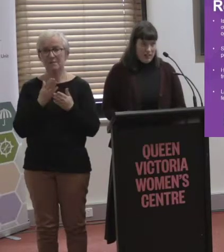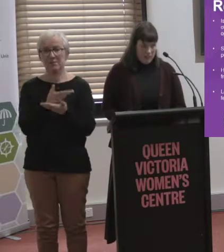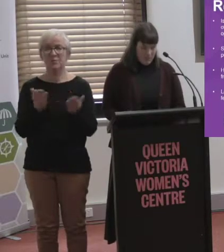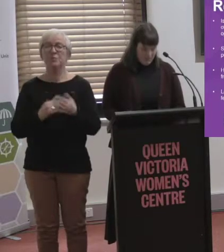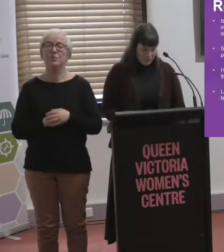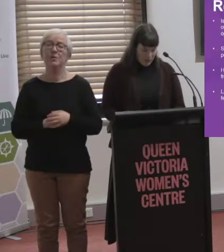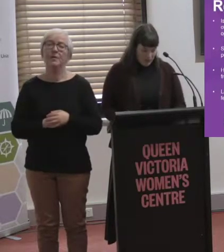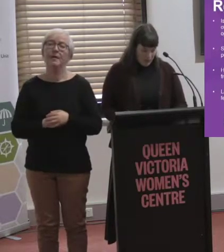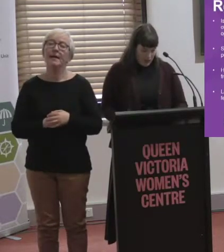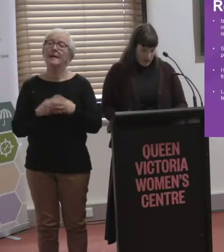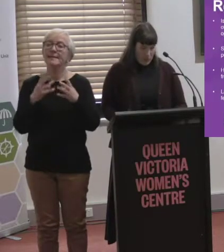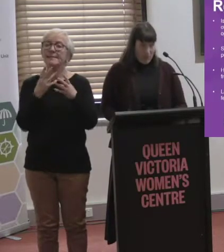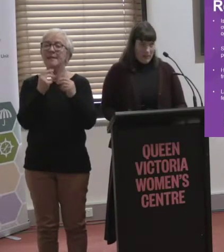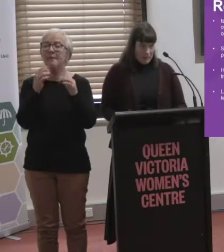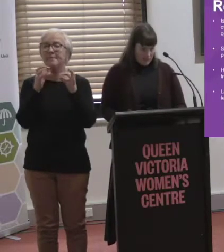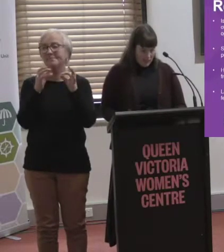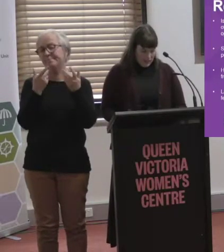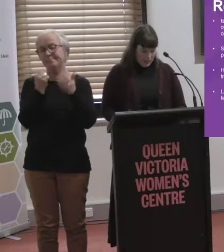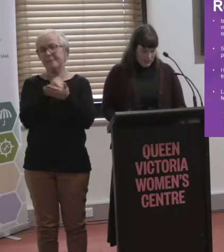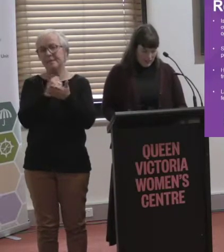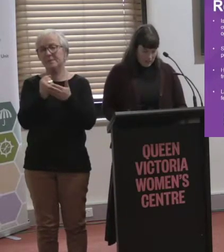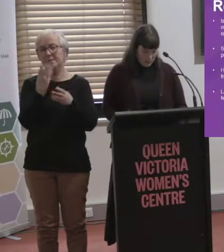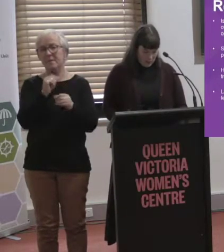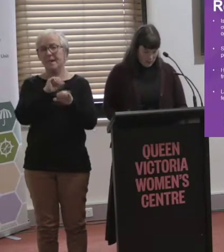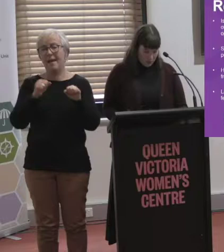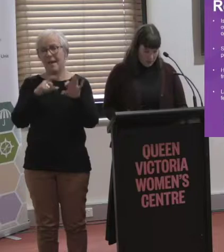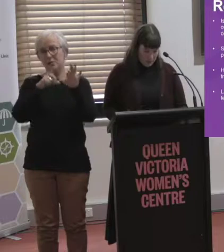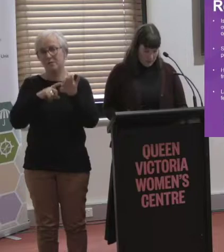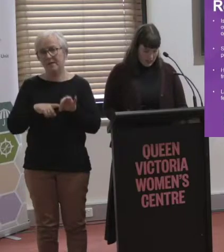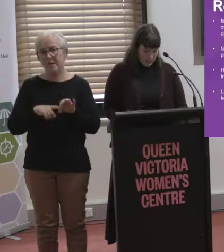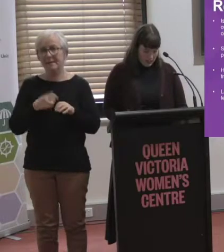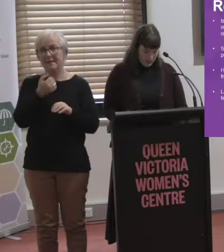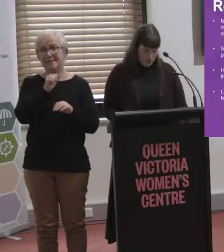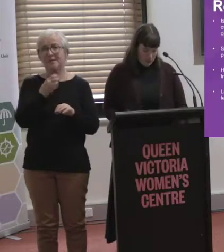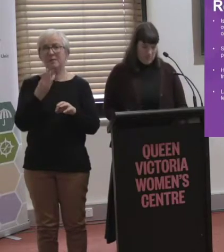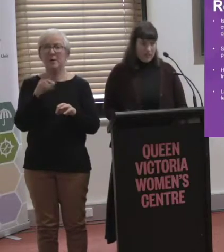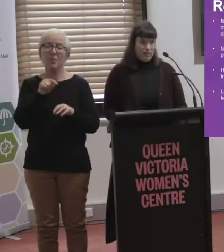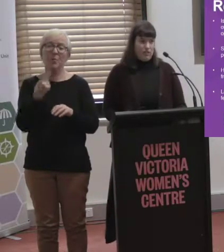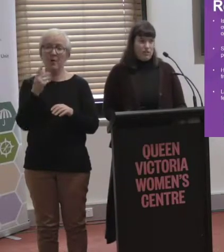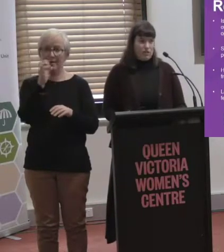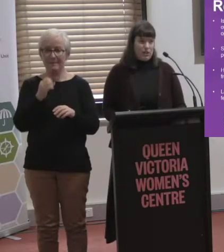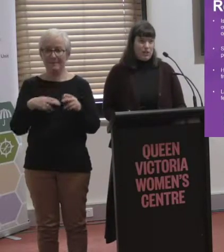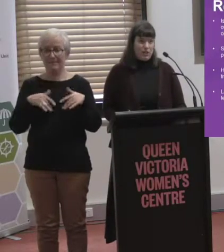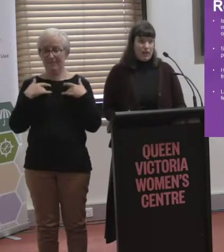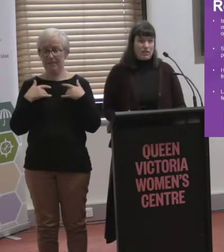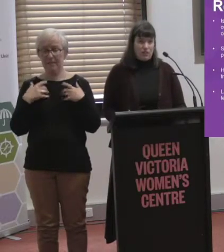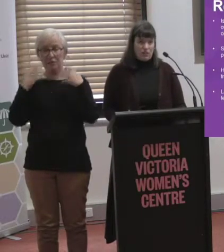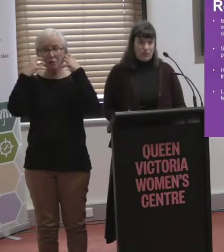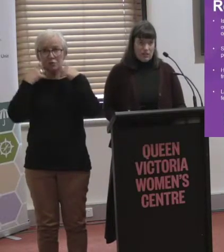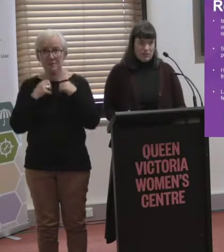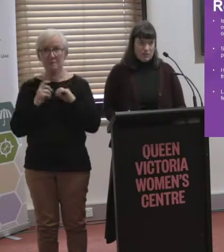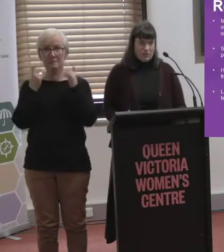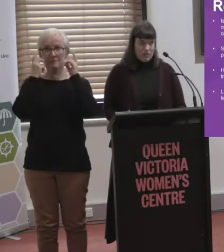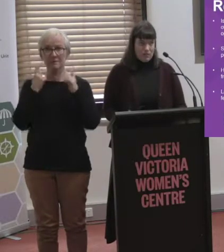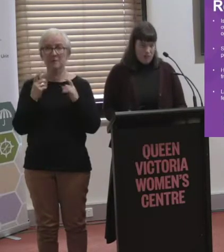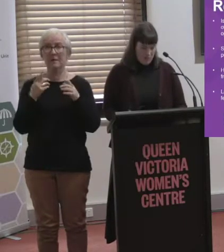from our survey. So, 63.1% of individuals said that they felt stressed or anxious while